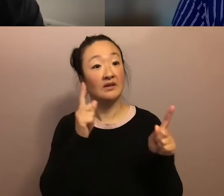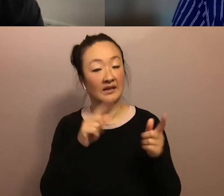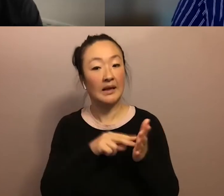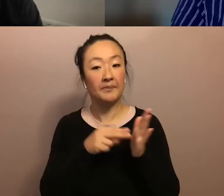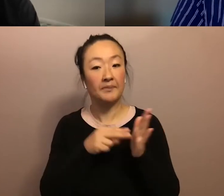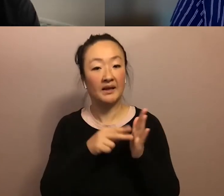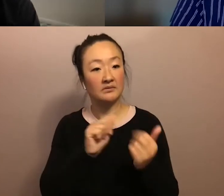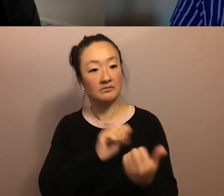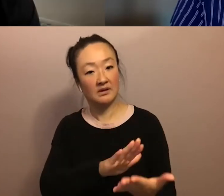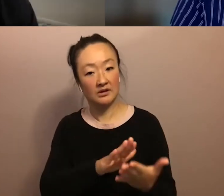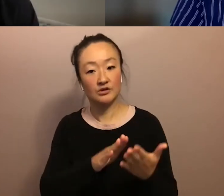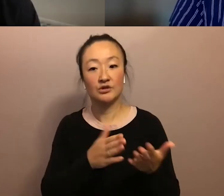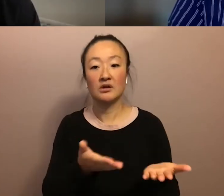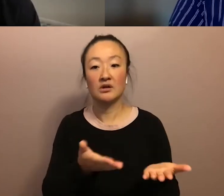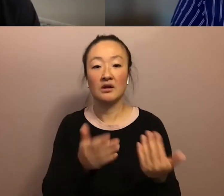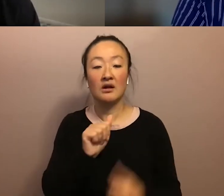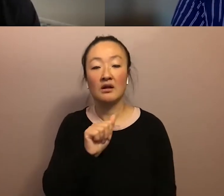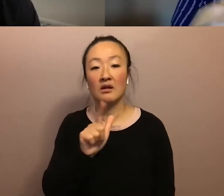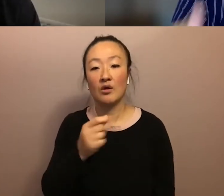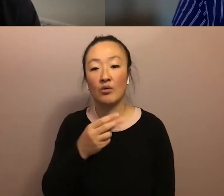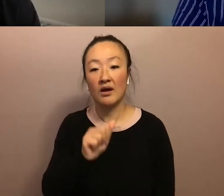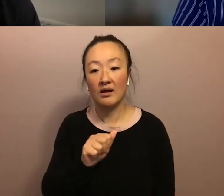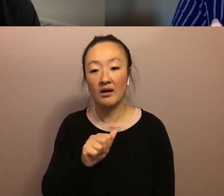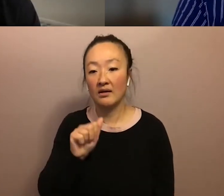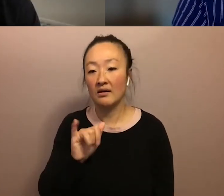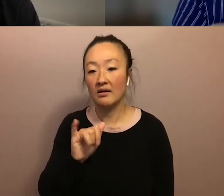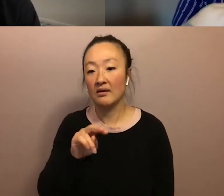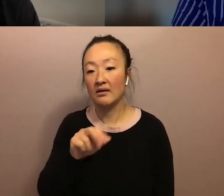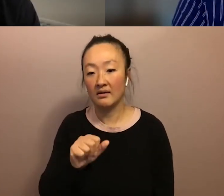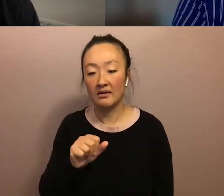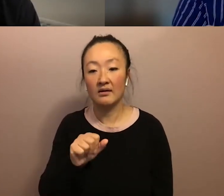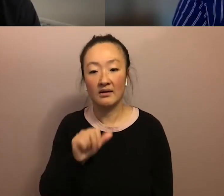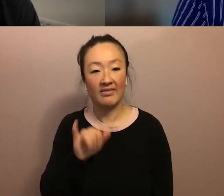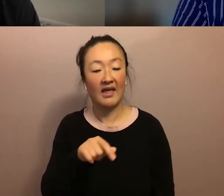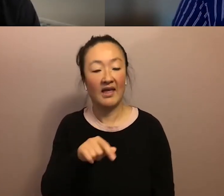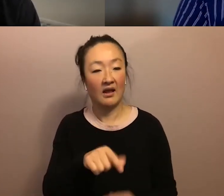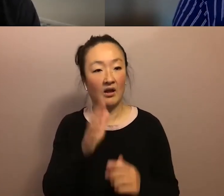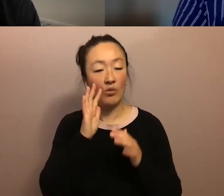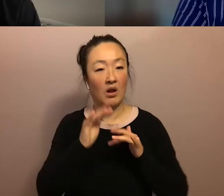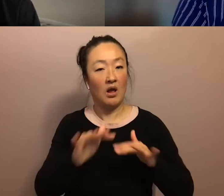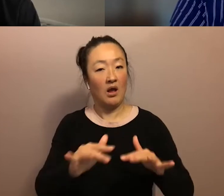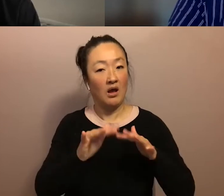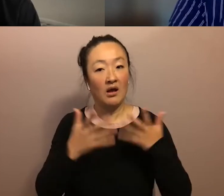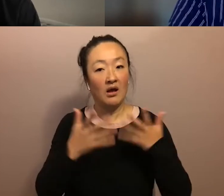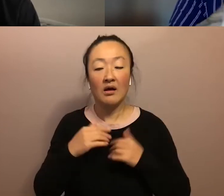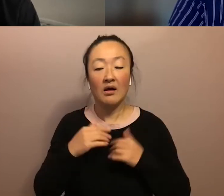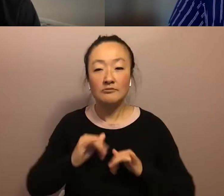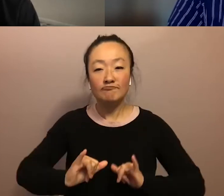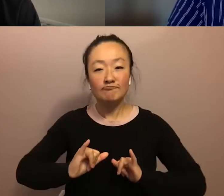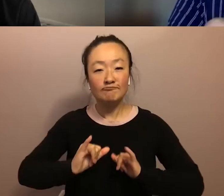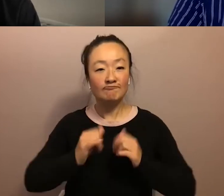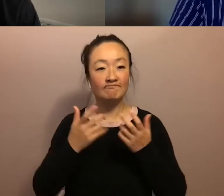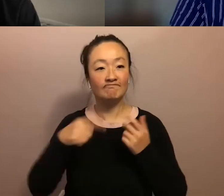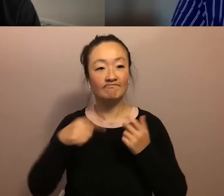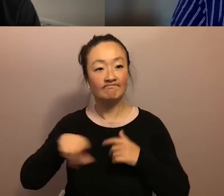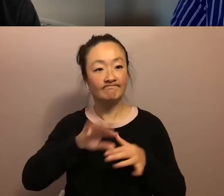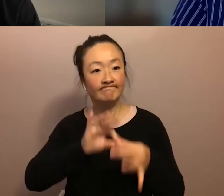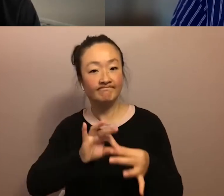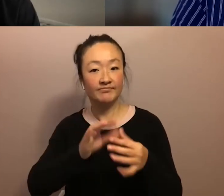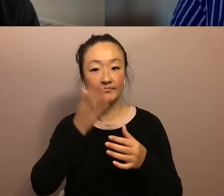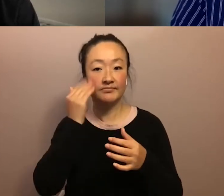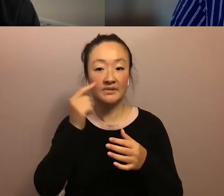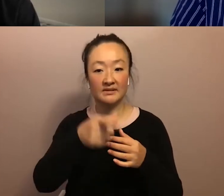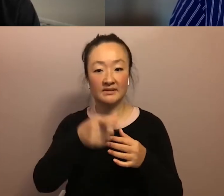method should allow Aloha Aina not only to suffice, but to resonate accurately and fully because it escapes translation.